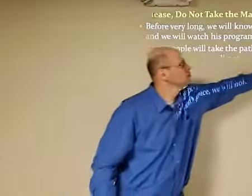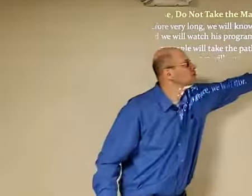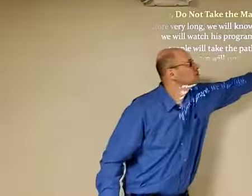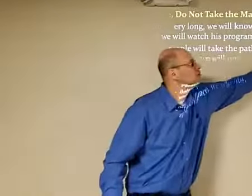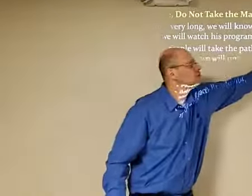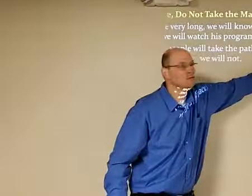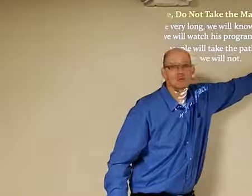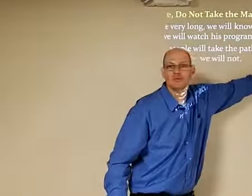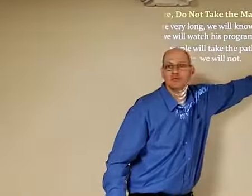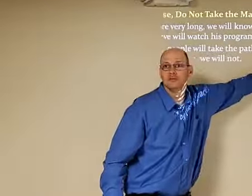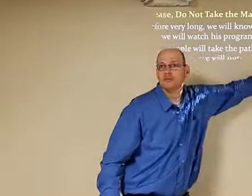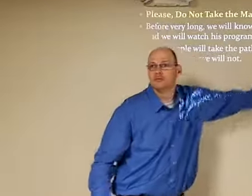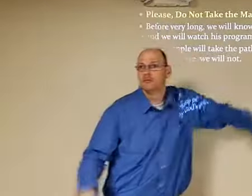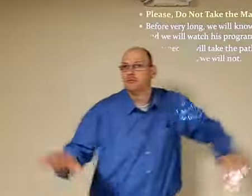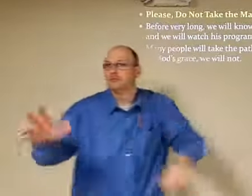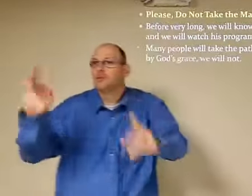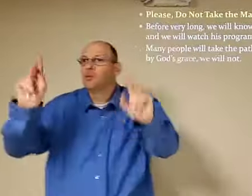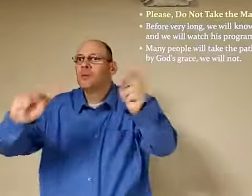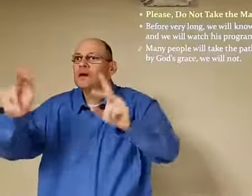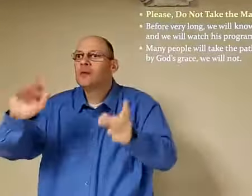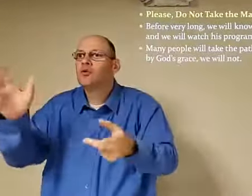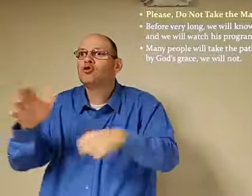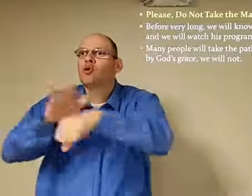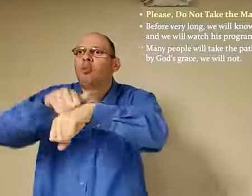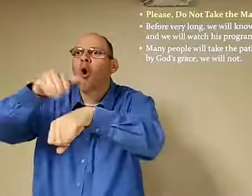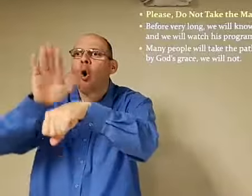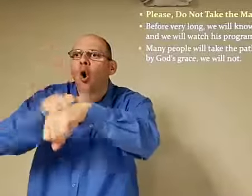that's an explanation of the path of least resistance